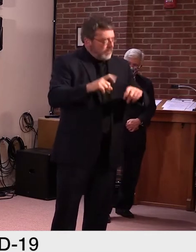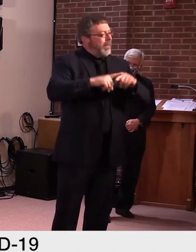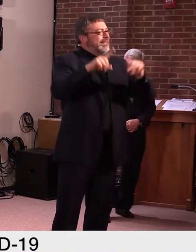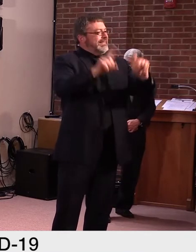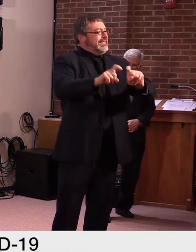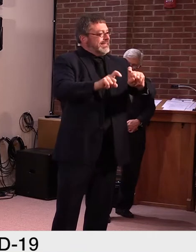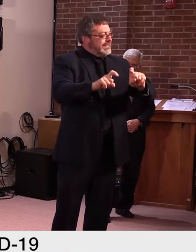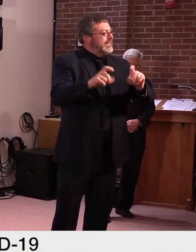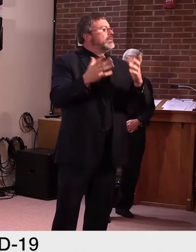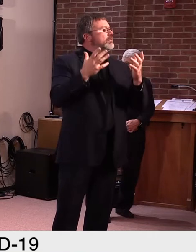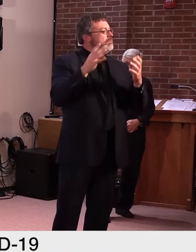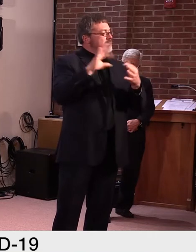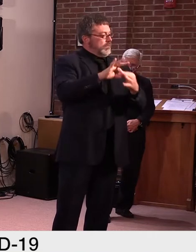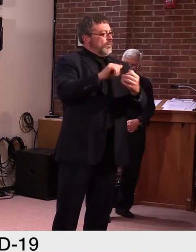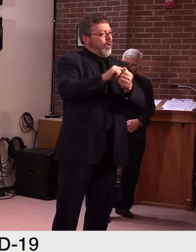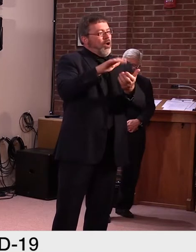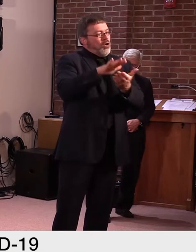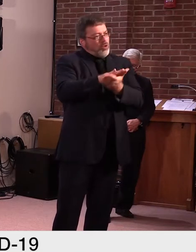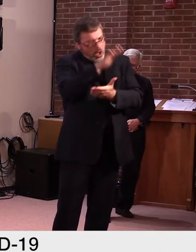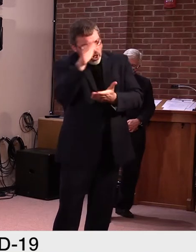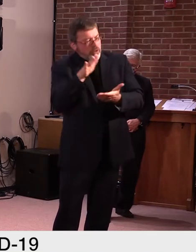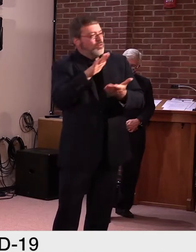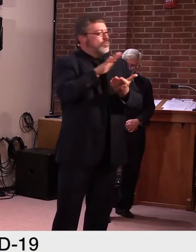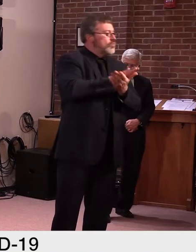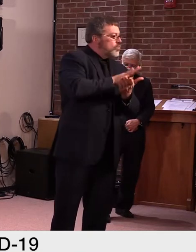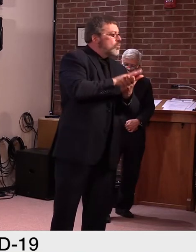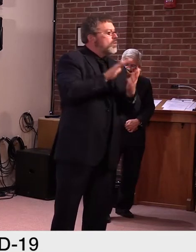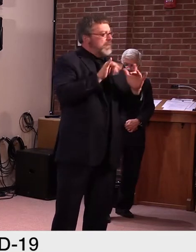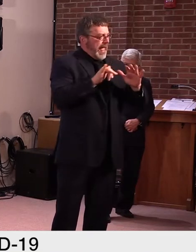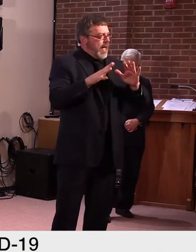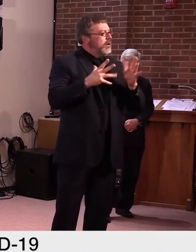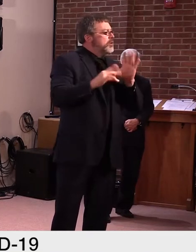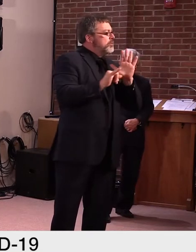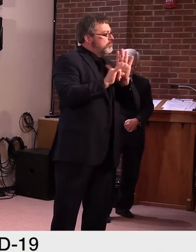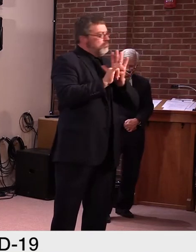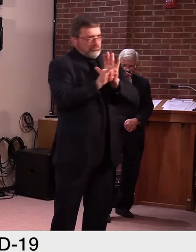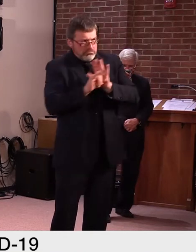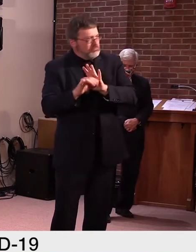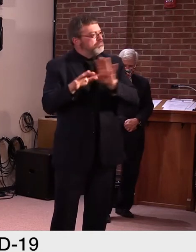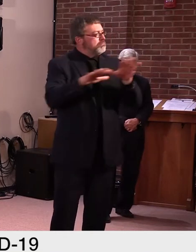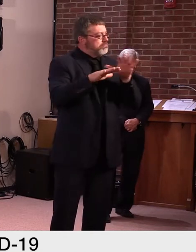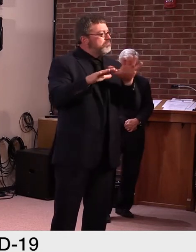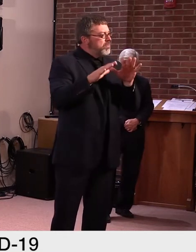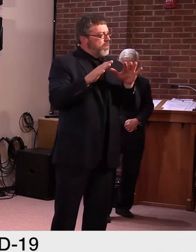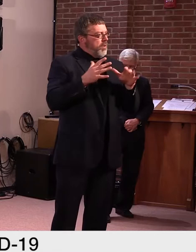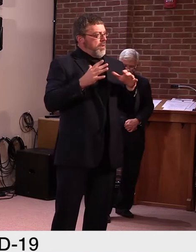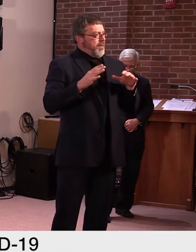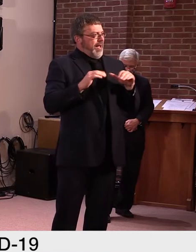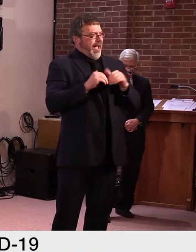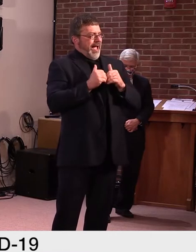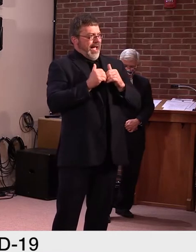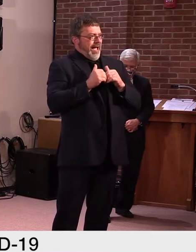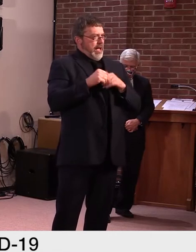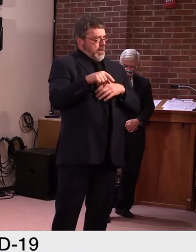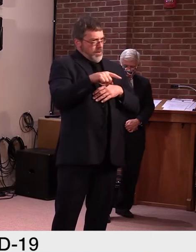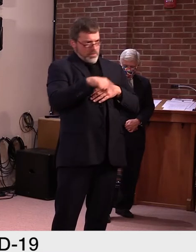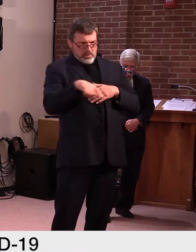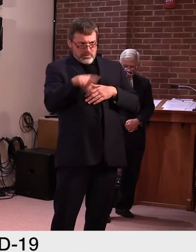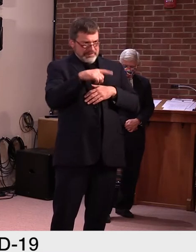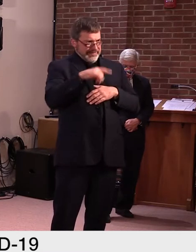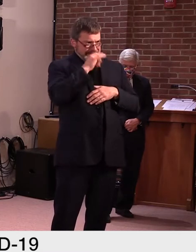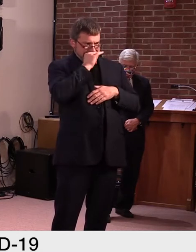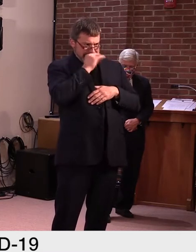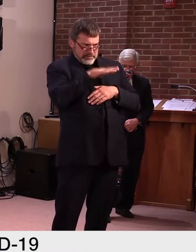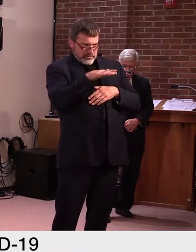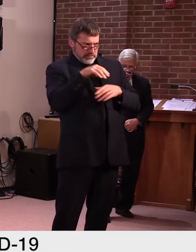colleges, much like you do for the towns and cities. It's important for Vermonters to know how kids are behaving in light of what's going on,